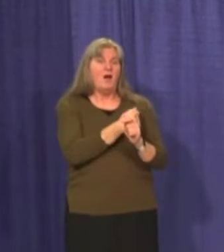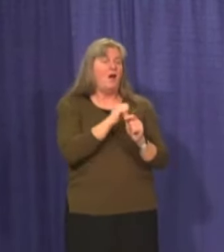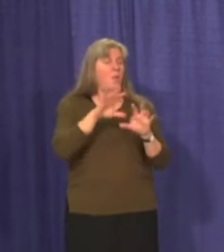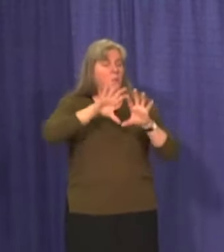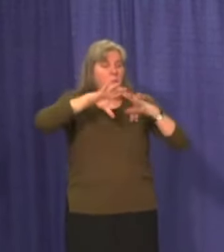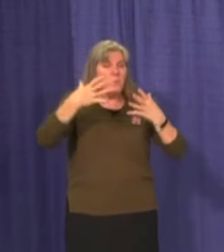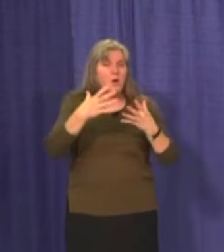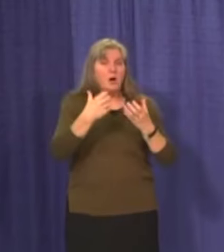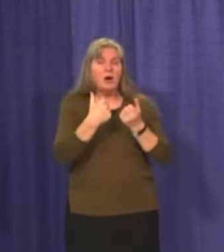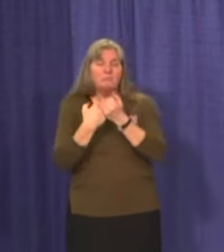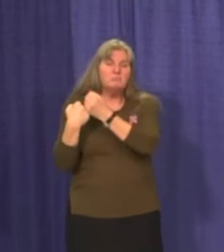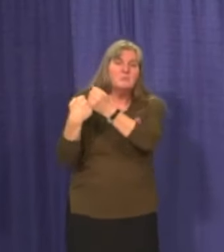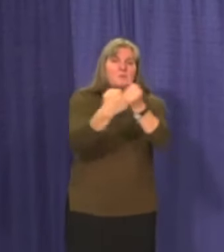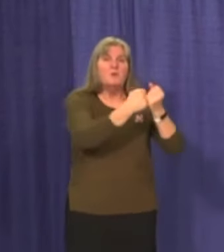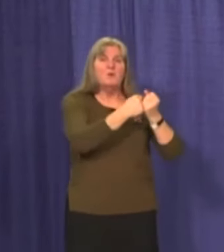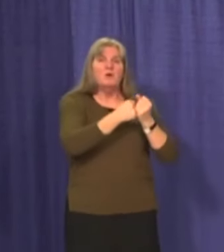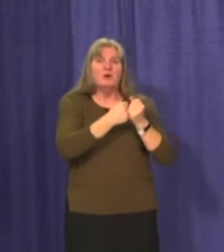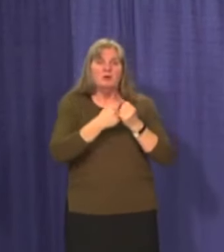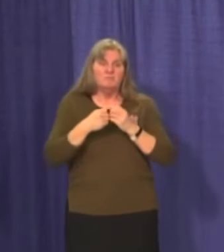cooperation.